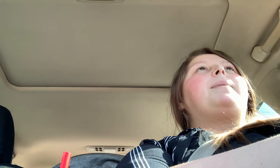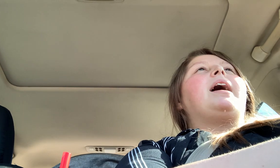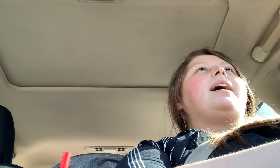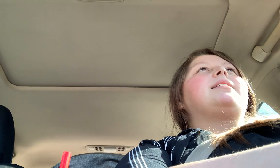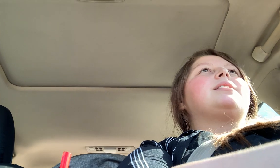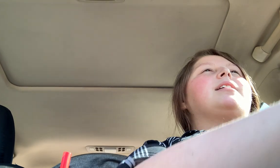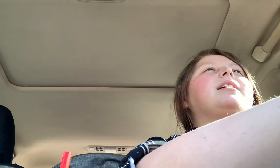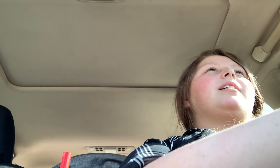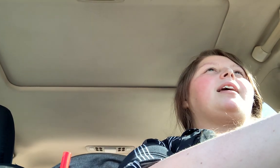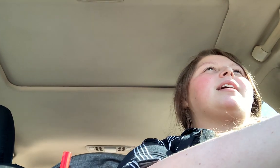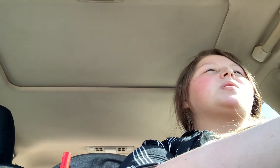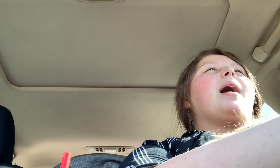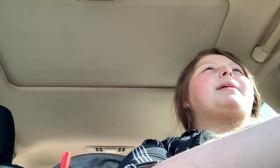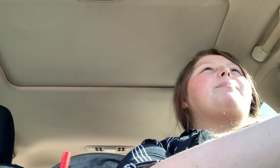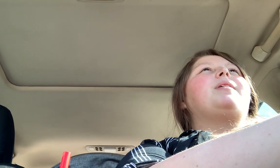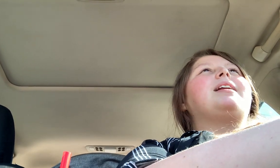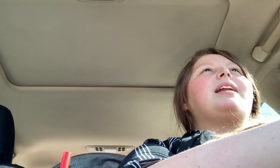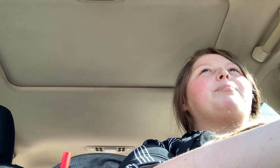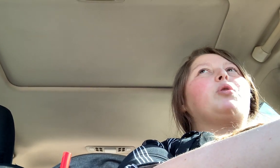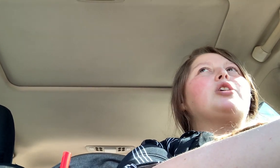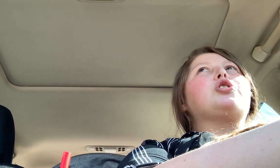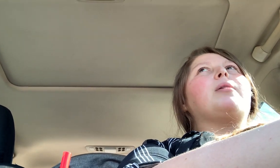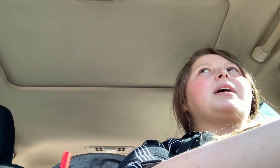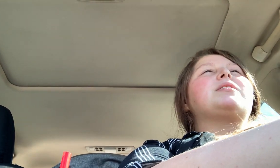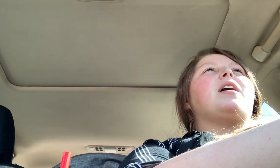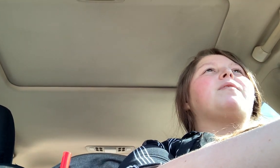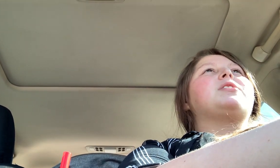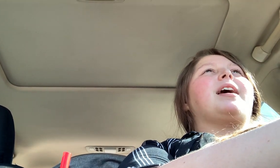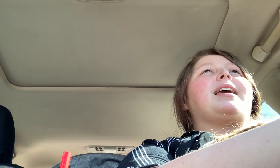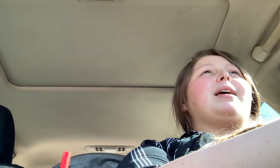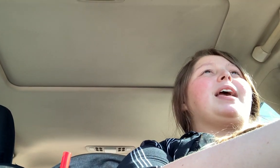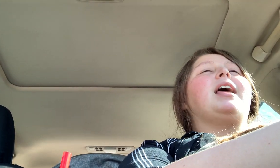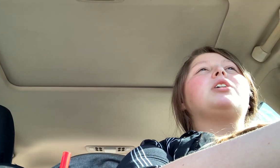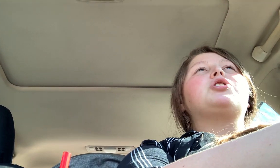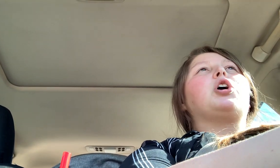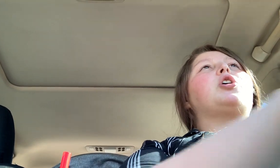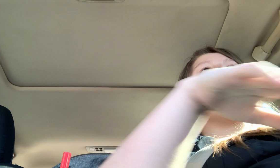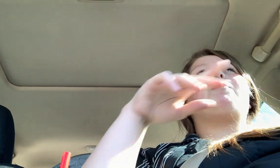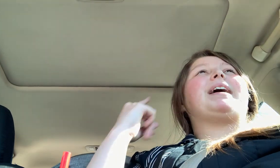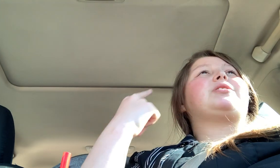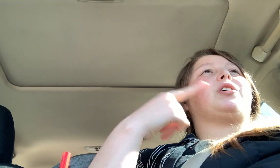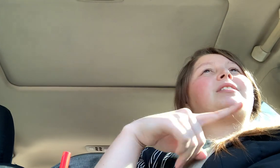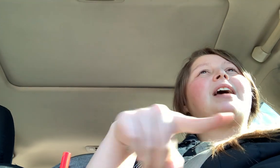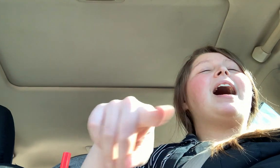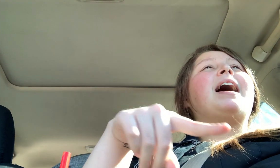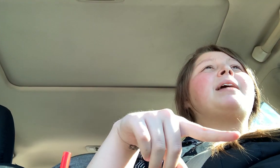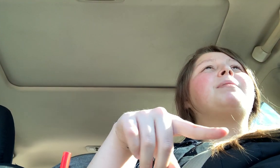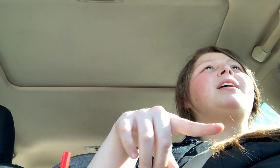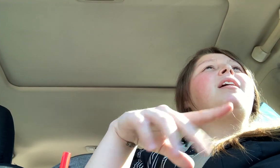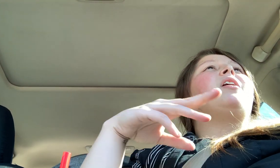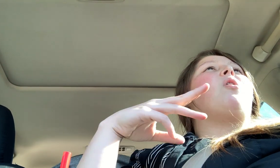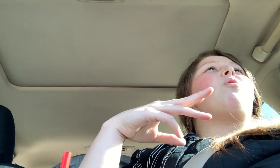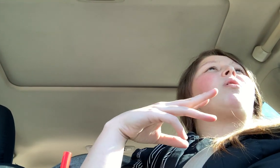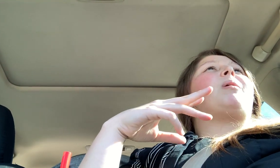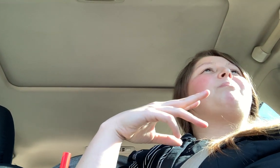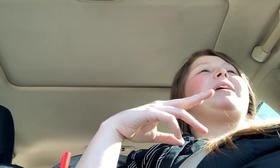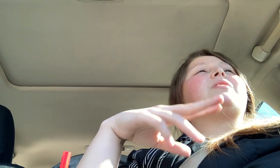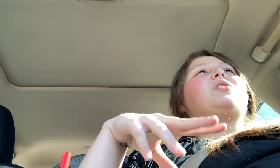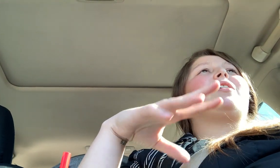but yeah, so I'm not putting any pressure on myself to like hit a certain goal by a certain time or be a certain